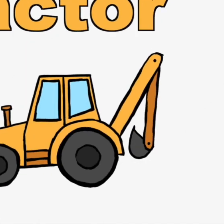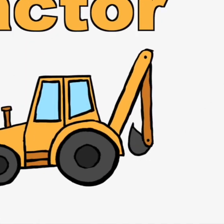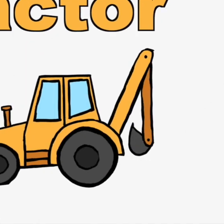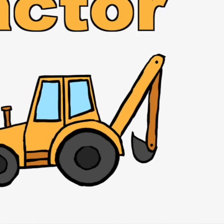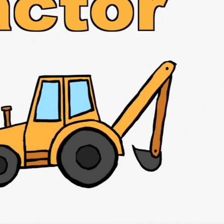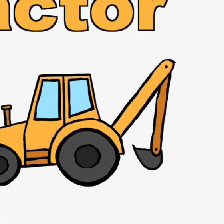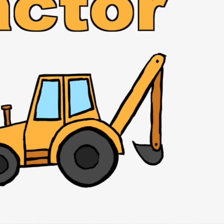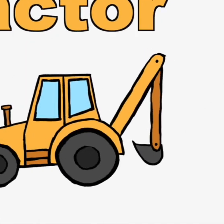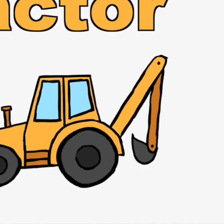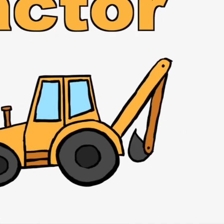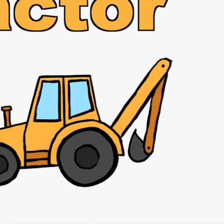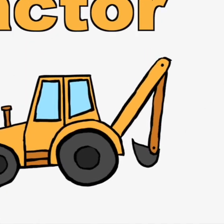Tractor.